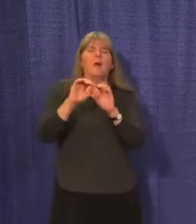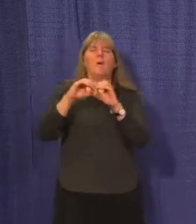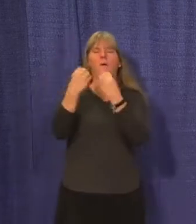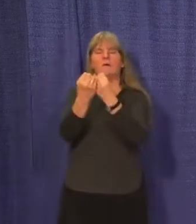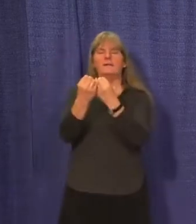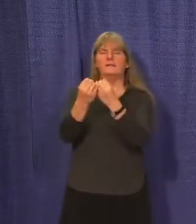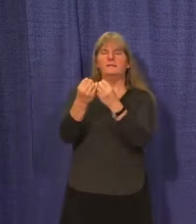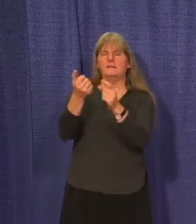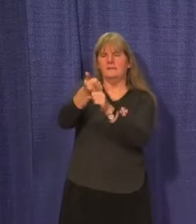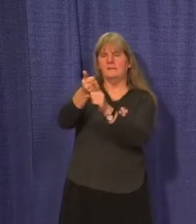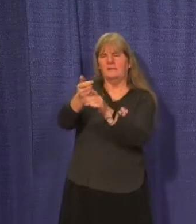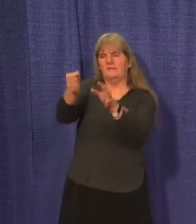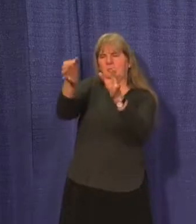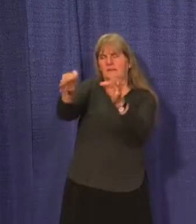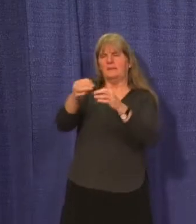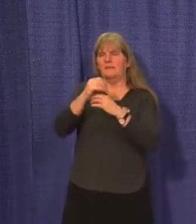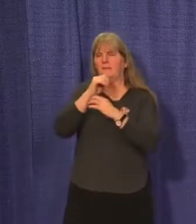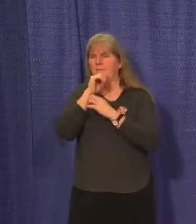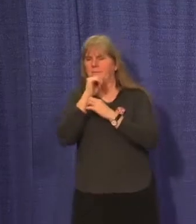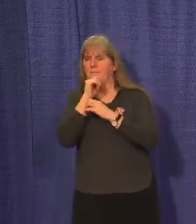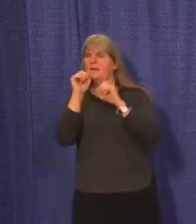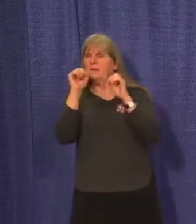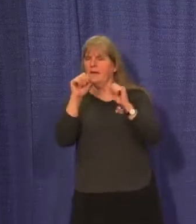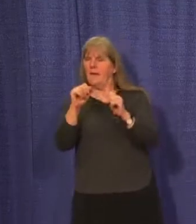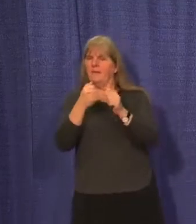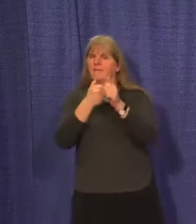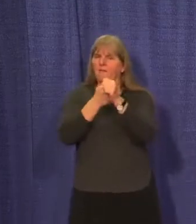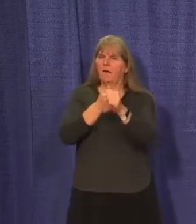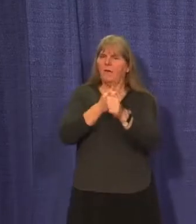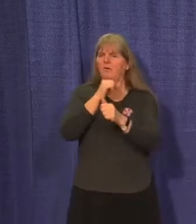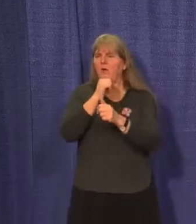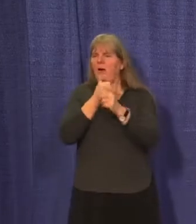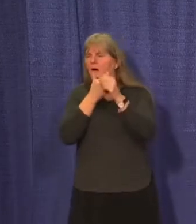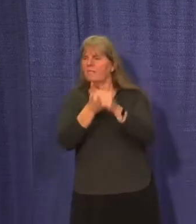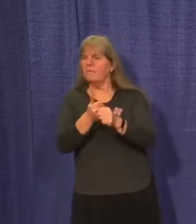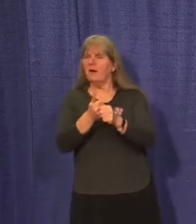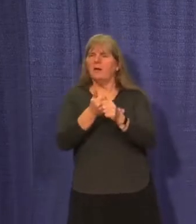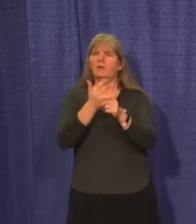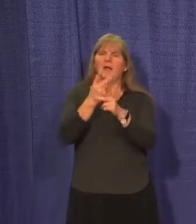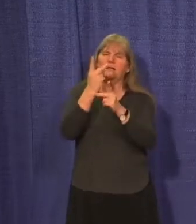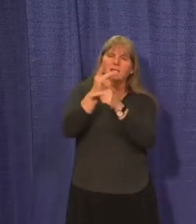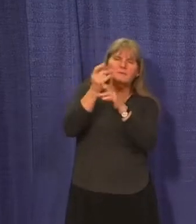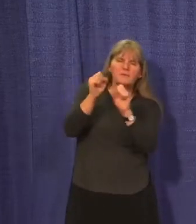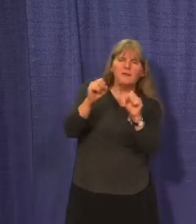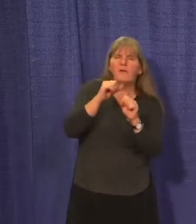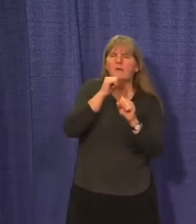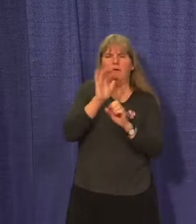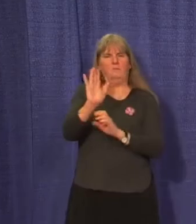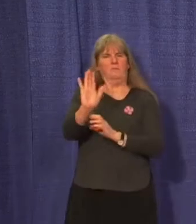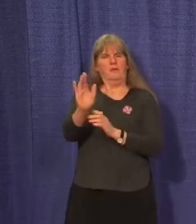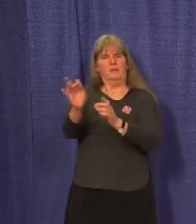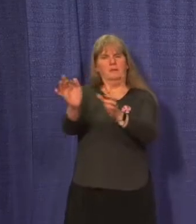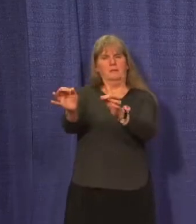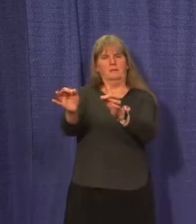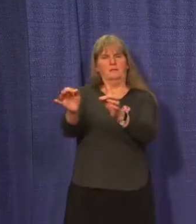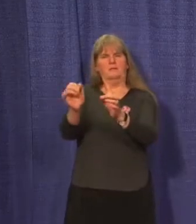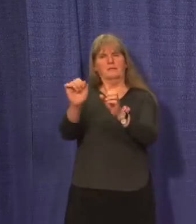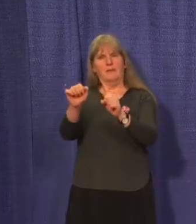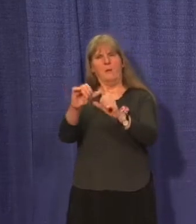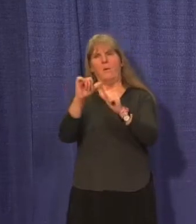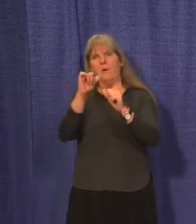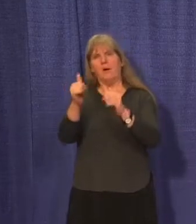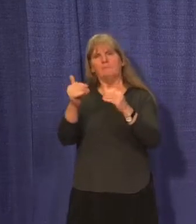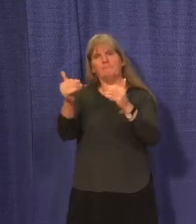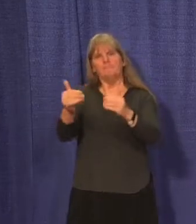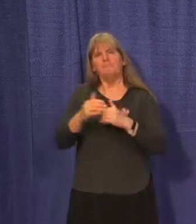decide based on their own capacity to decide whether it's feasible or not to be able to carry